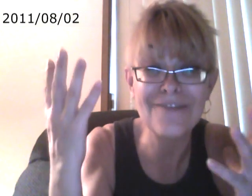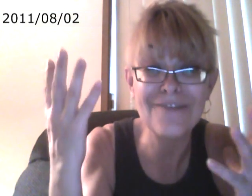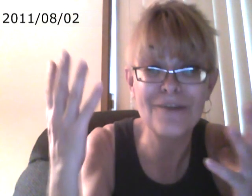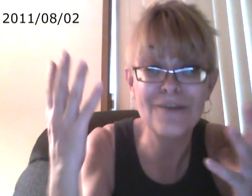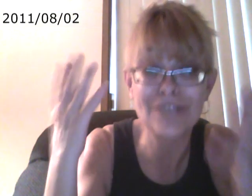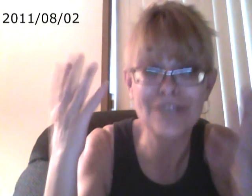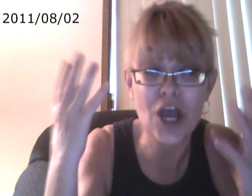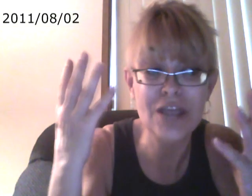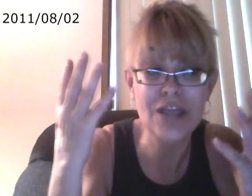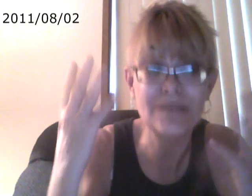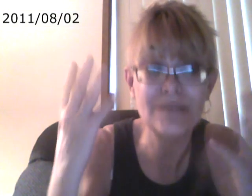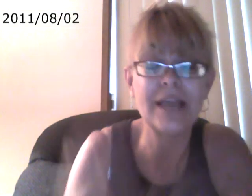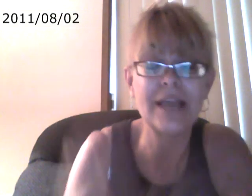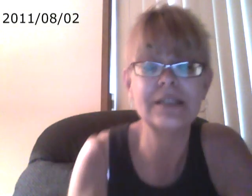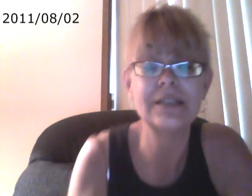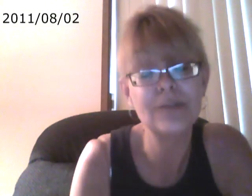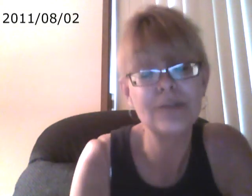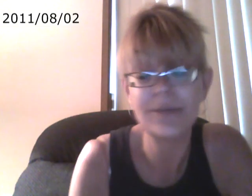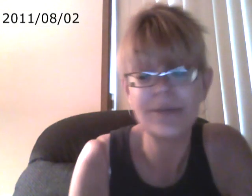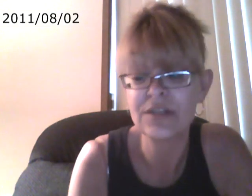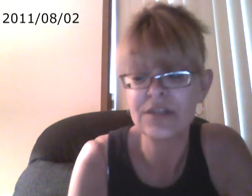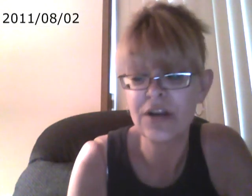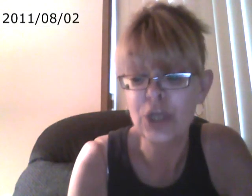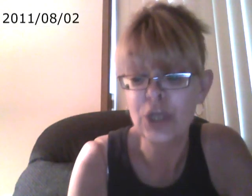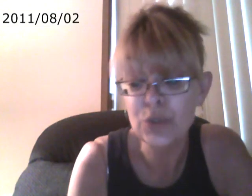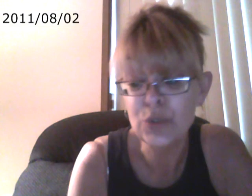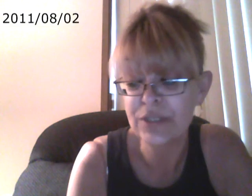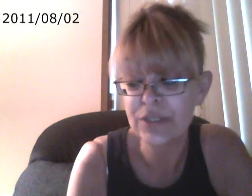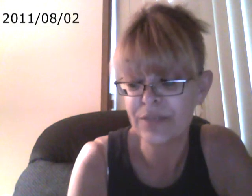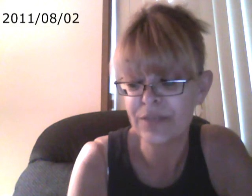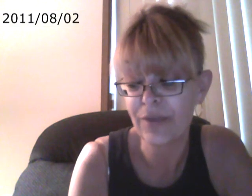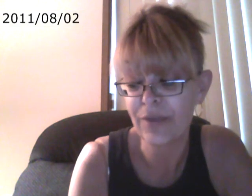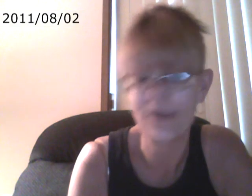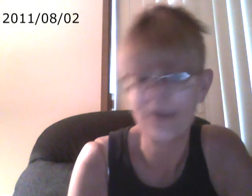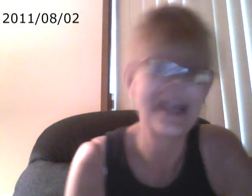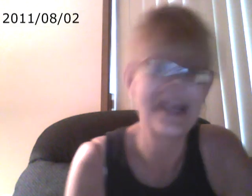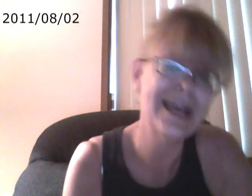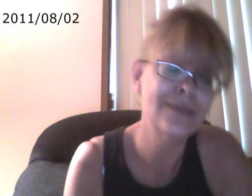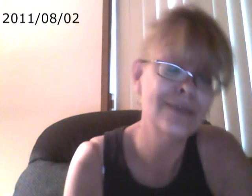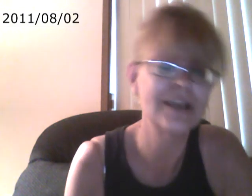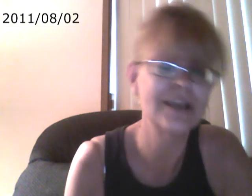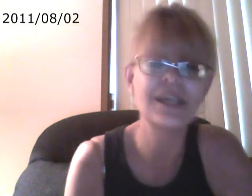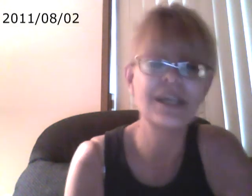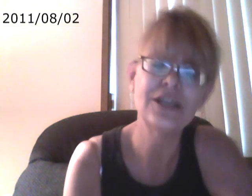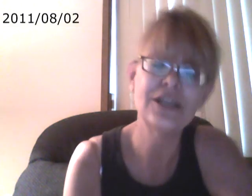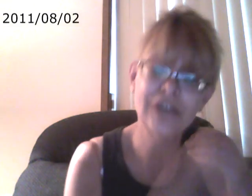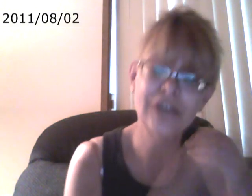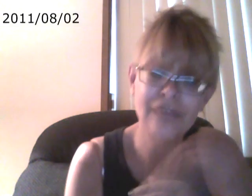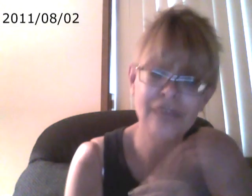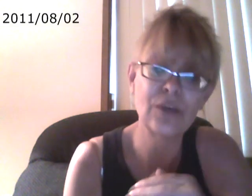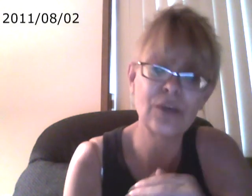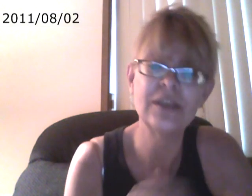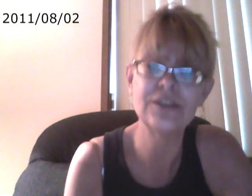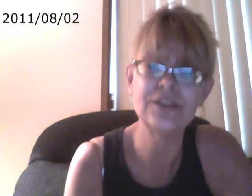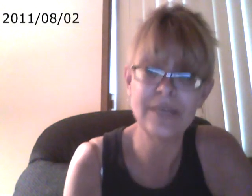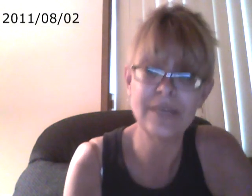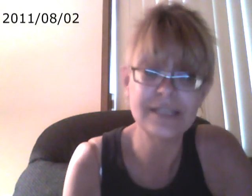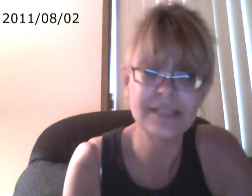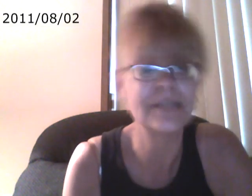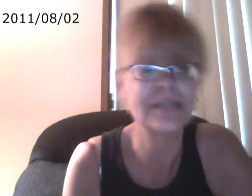one of us on this planet, to be able to start a new system without money. Otherwise, you're going to have to go into the money system and